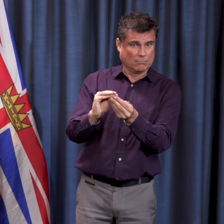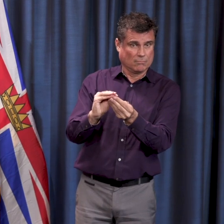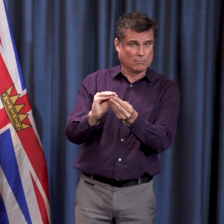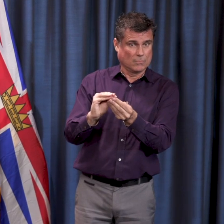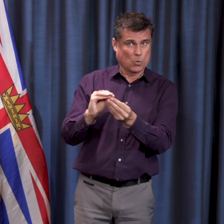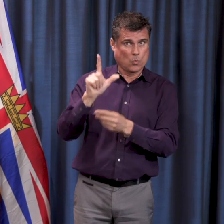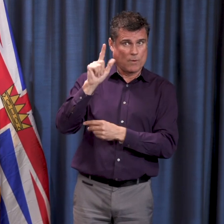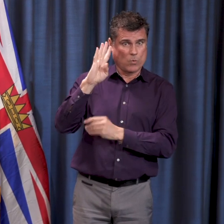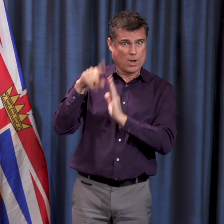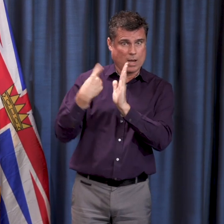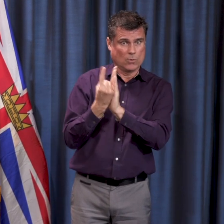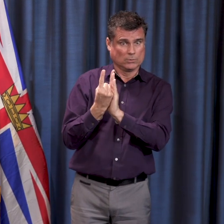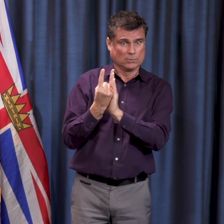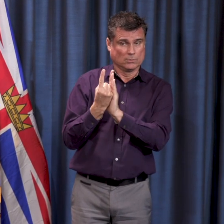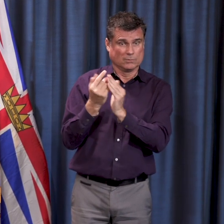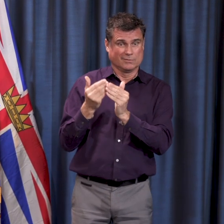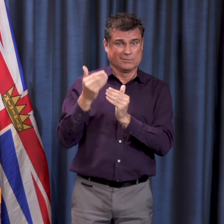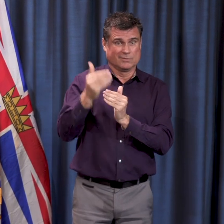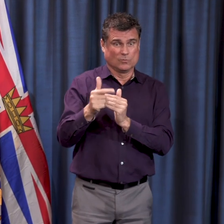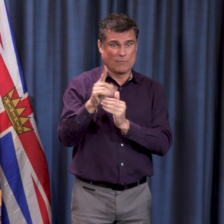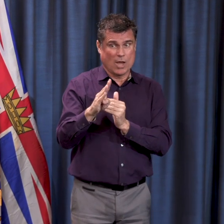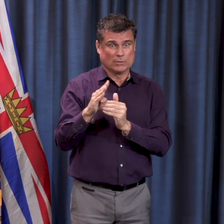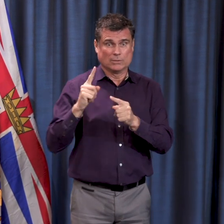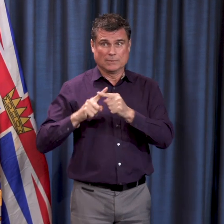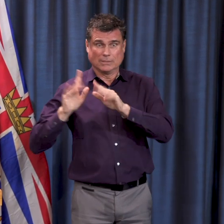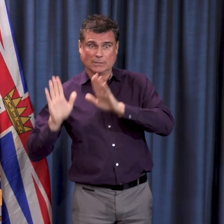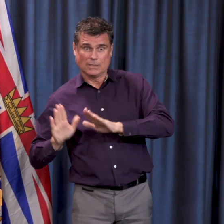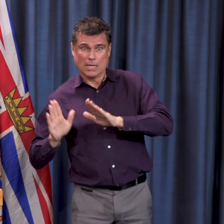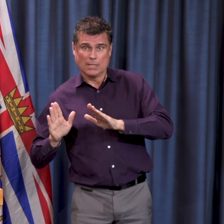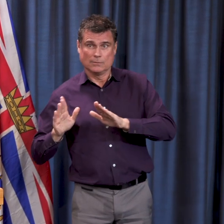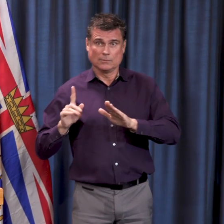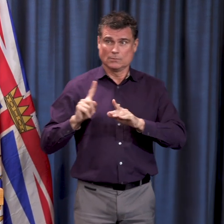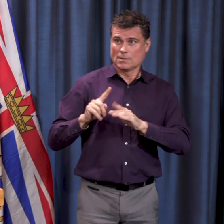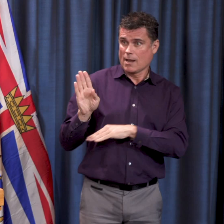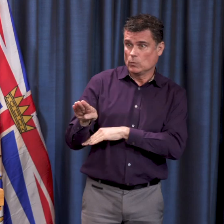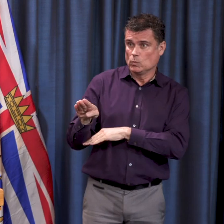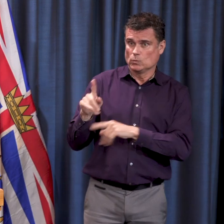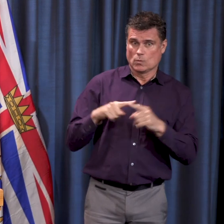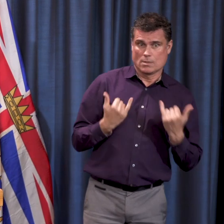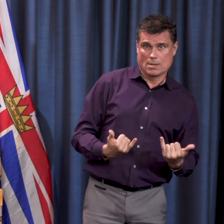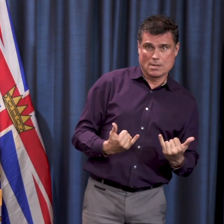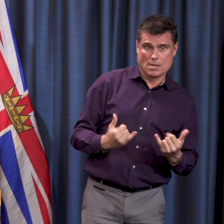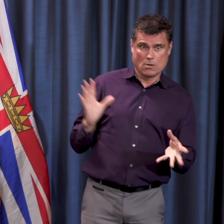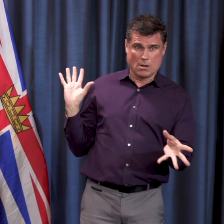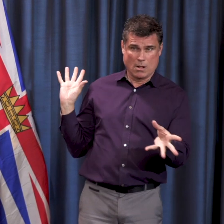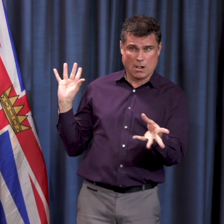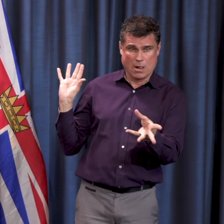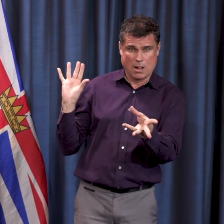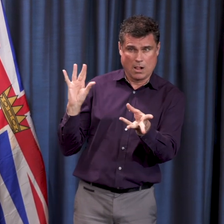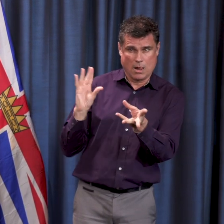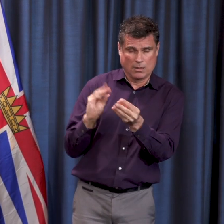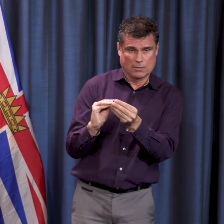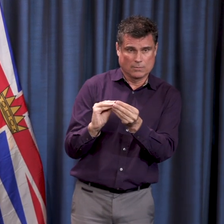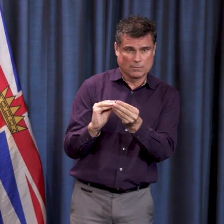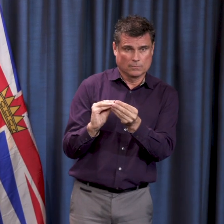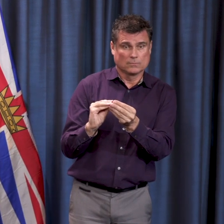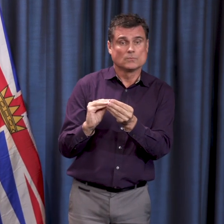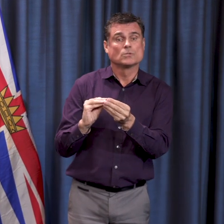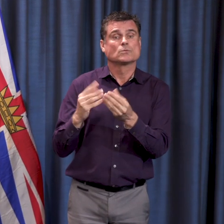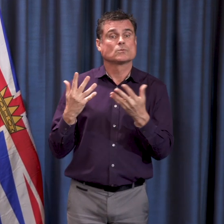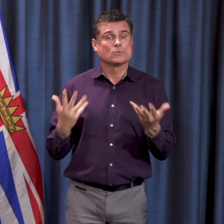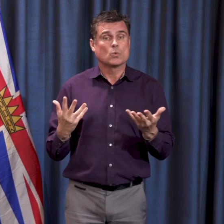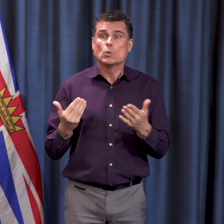afternoon until this morning. To start off with then, so the total number of new